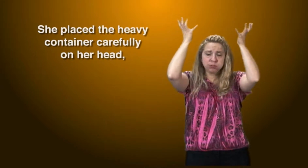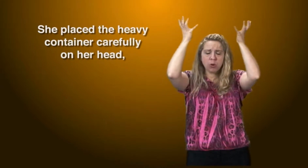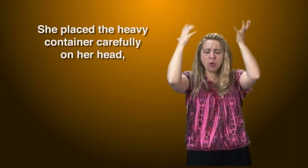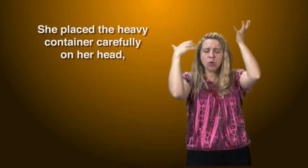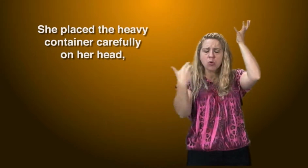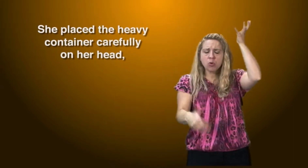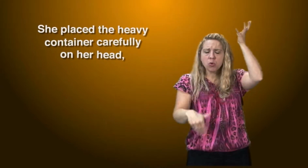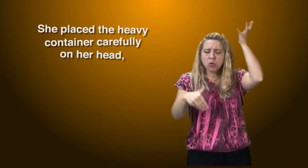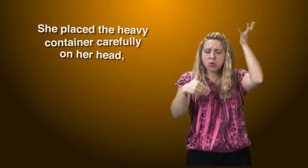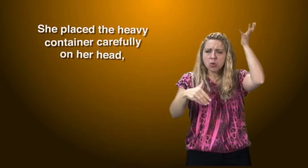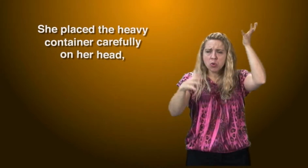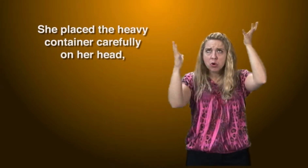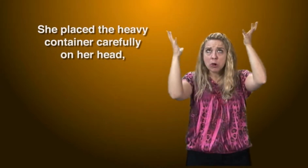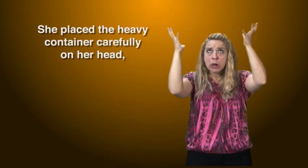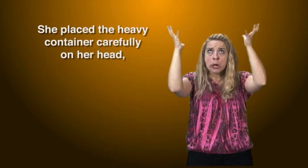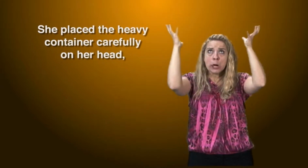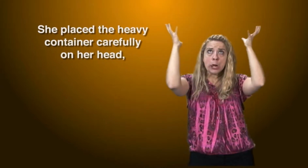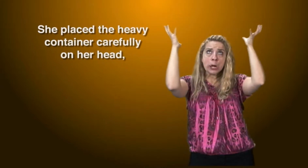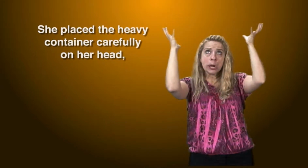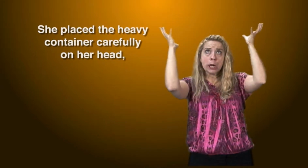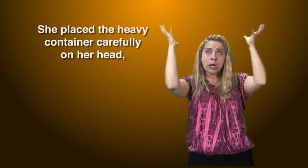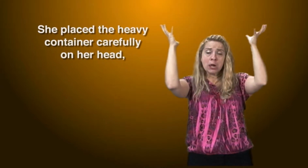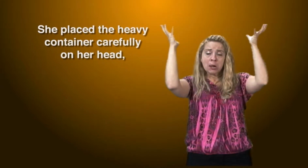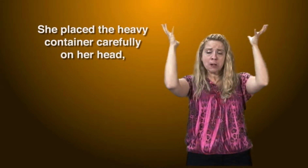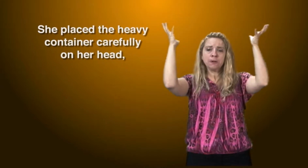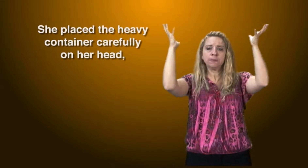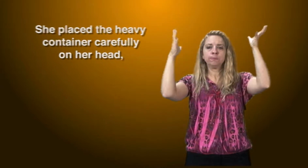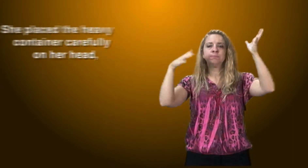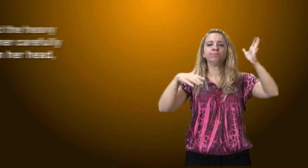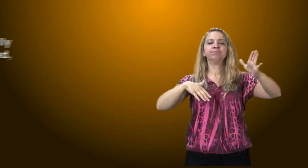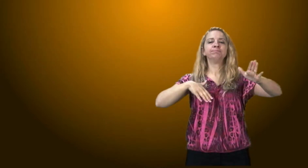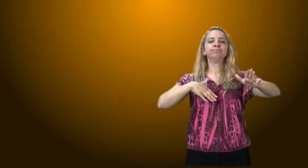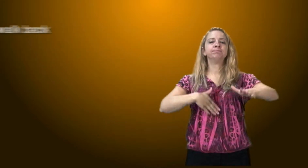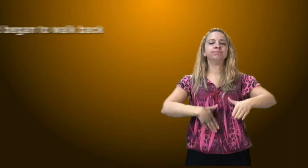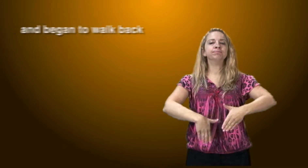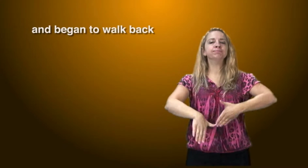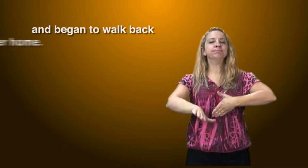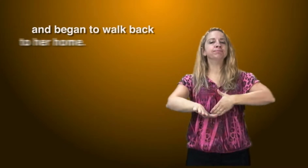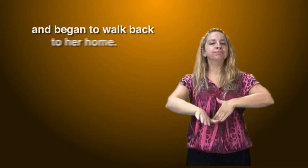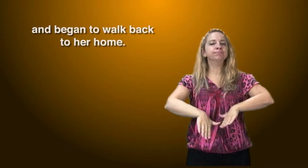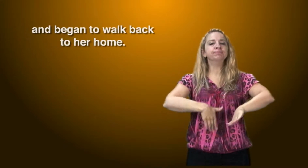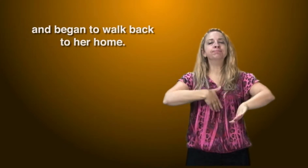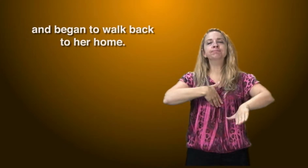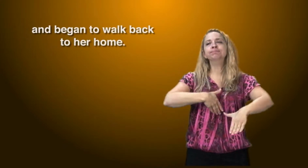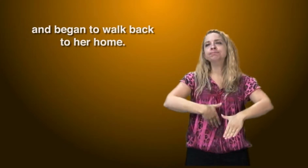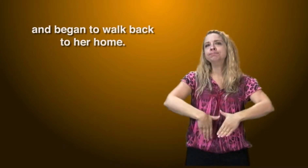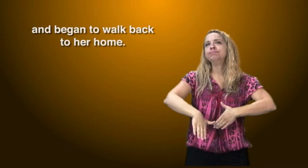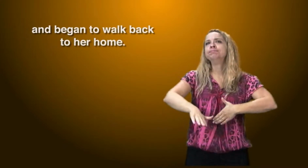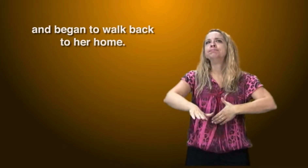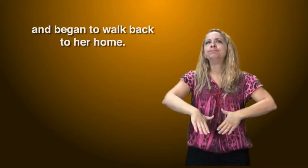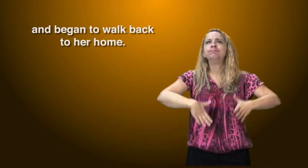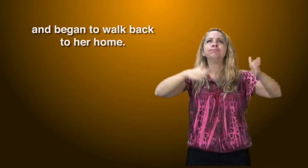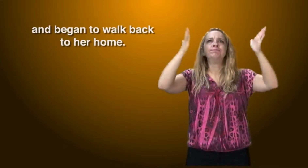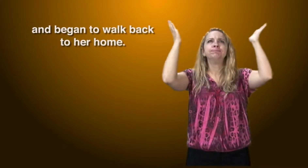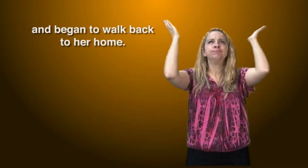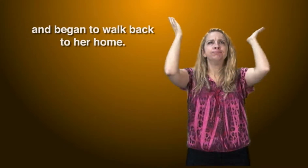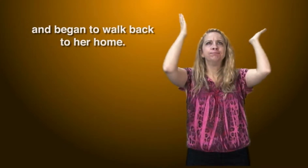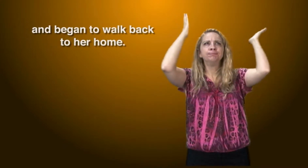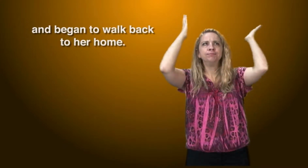and began to walk back